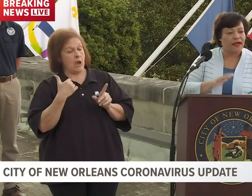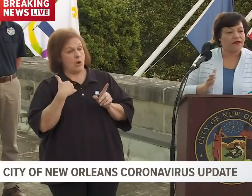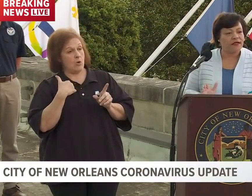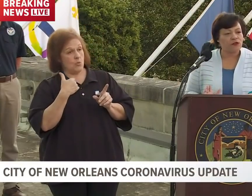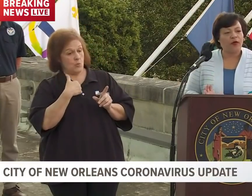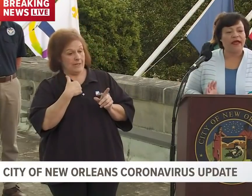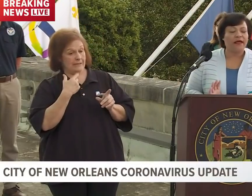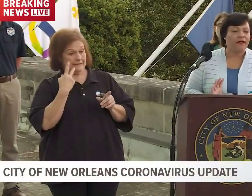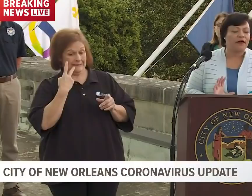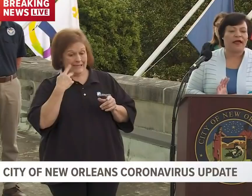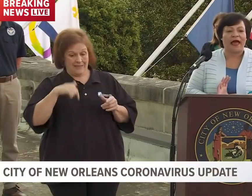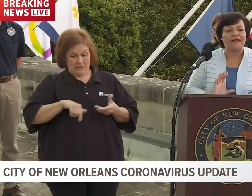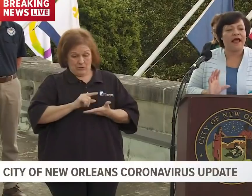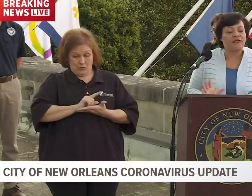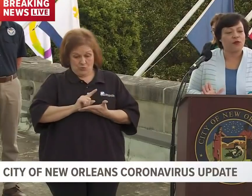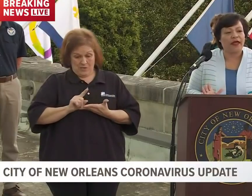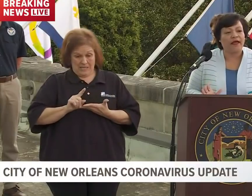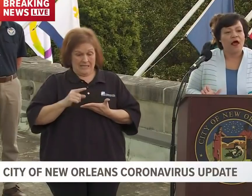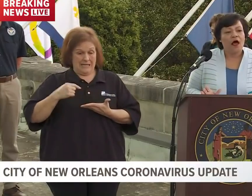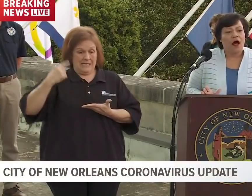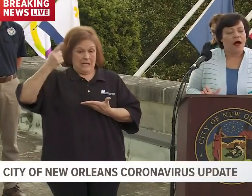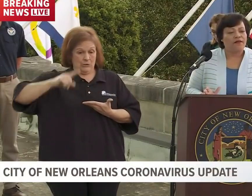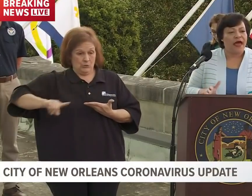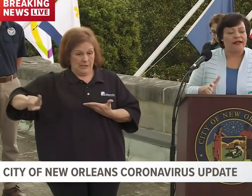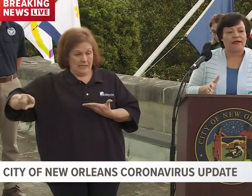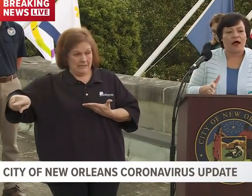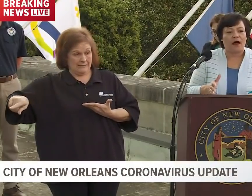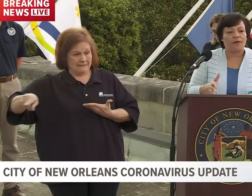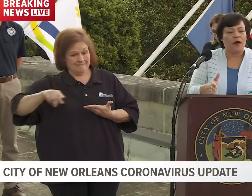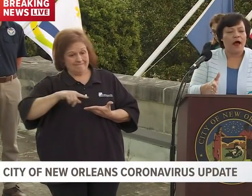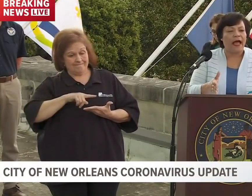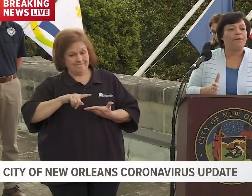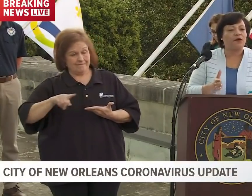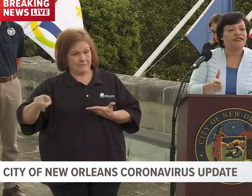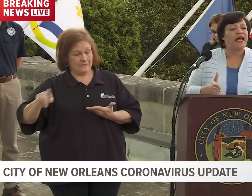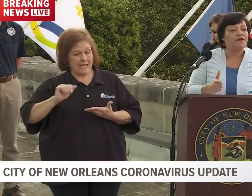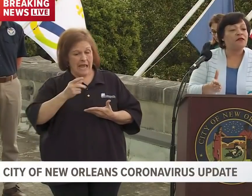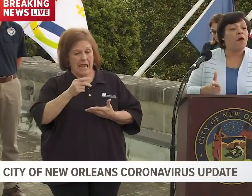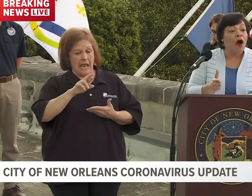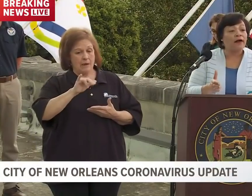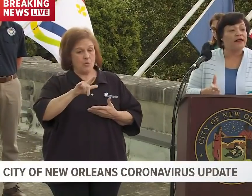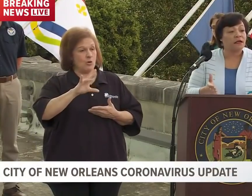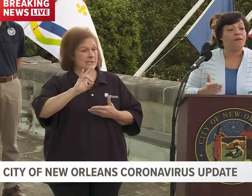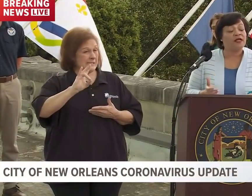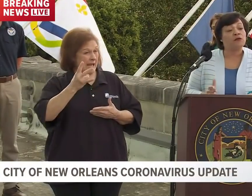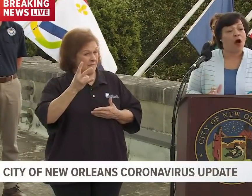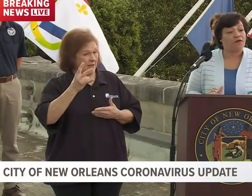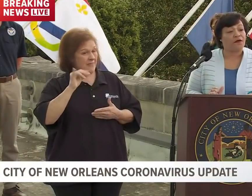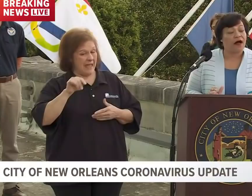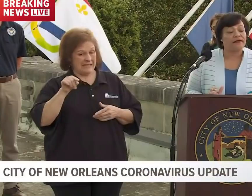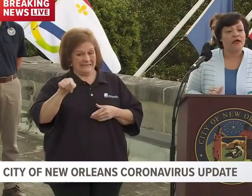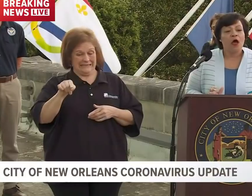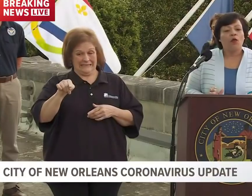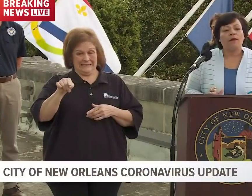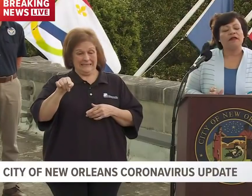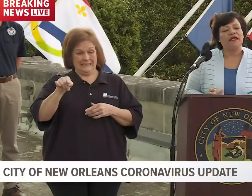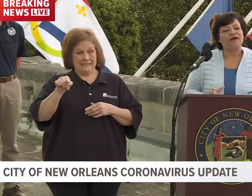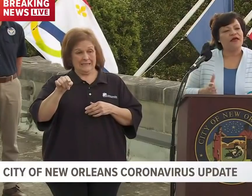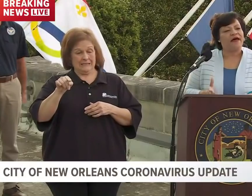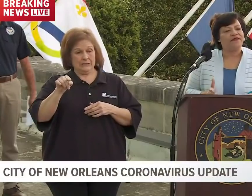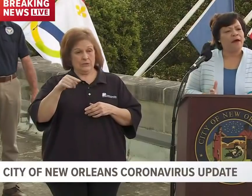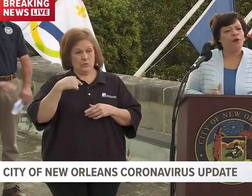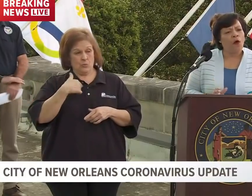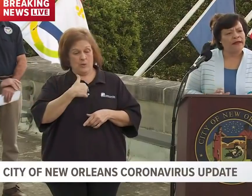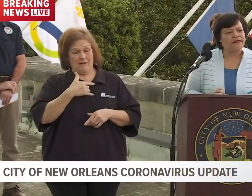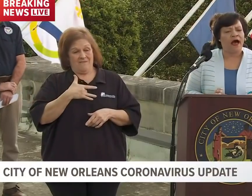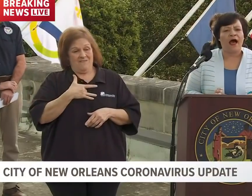at the end of this week, looking at next week, that April 7th mark is a benchmark for us. We believe